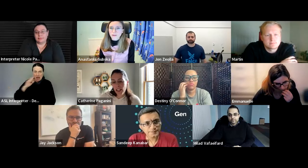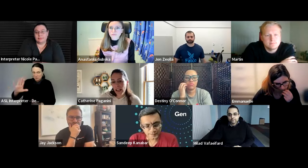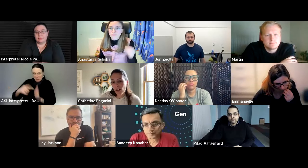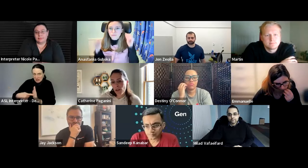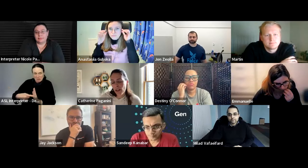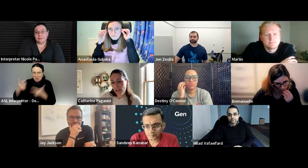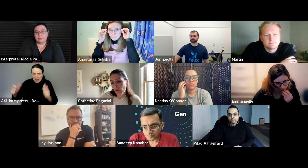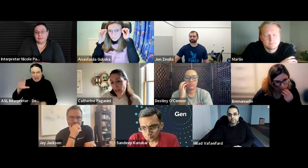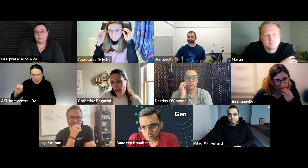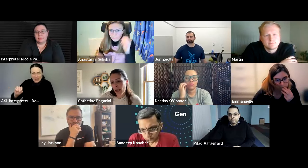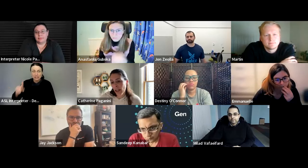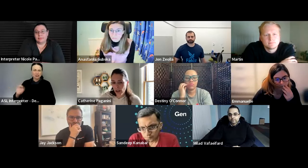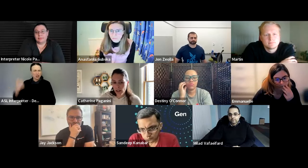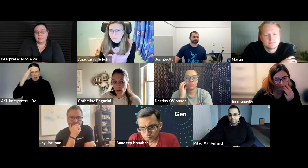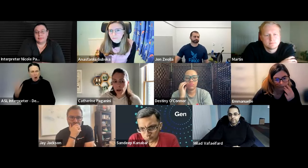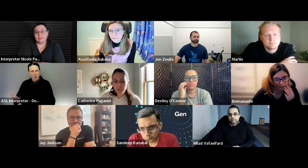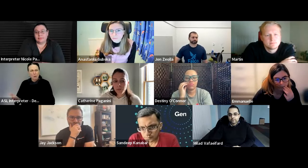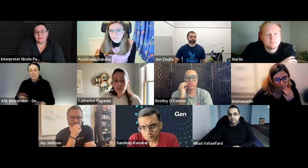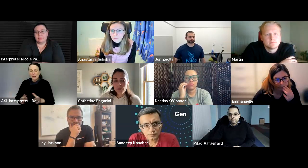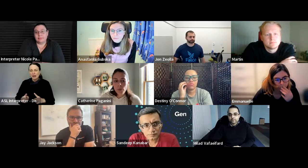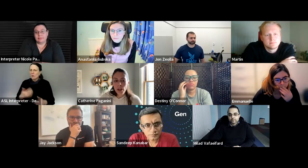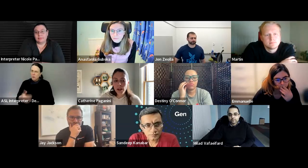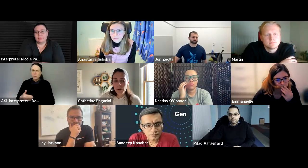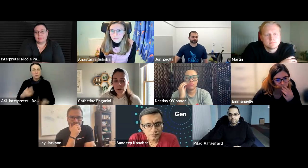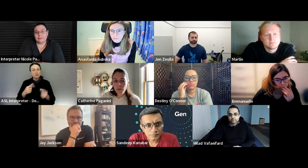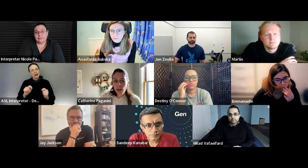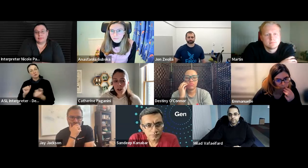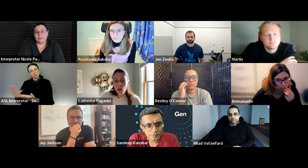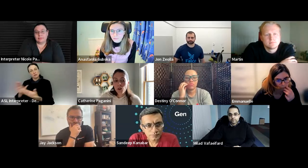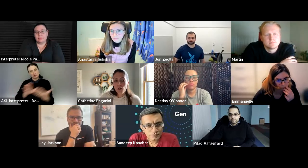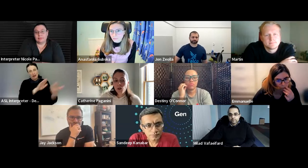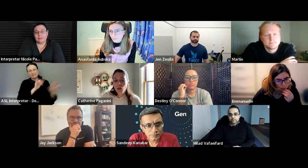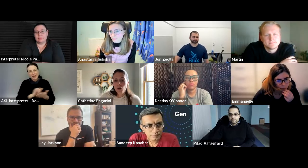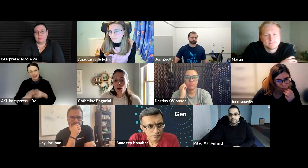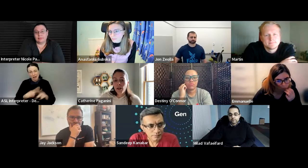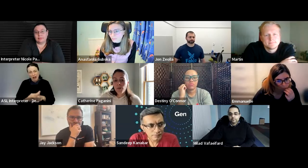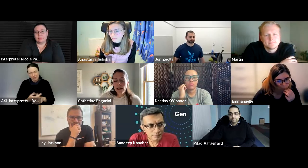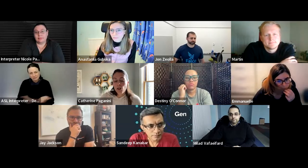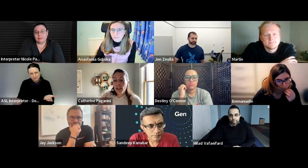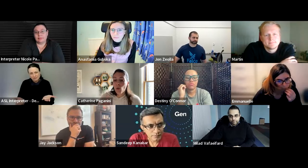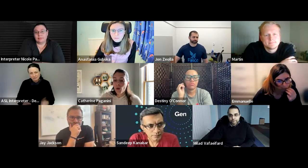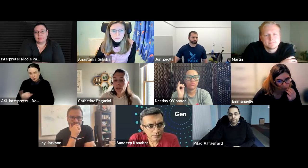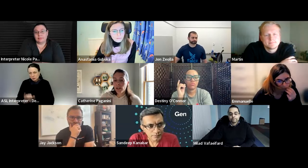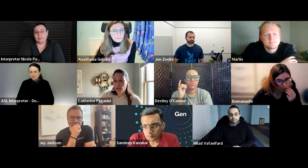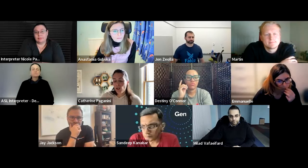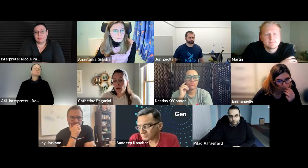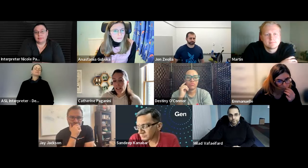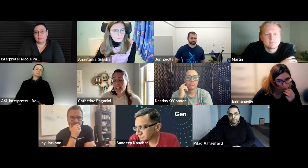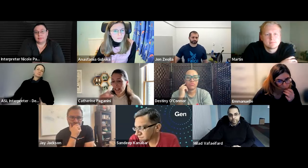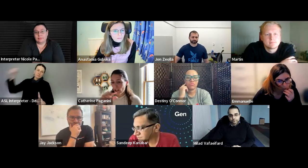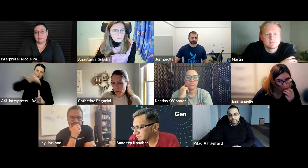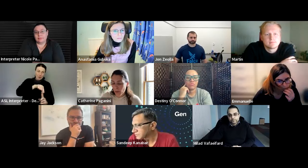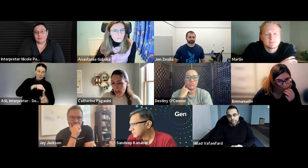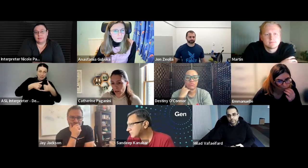uh but i think that those are things that we can try to address as well um going back to the